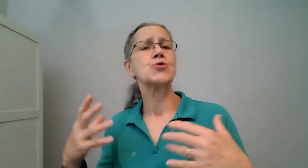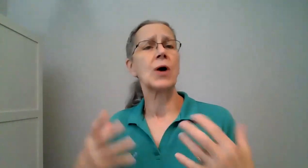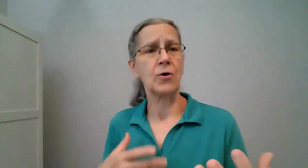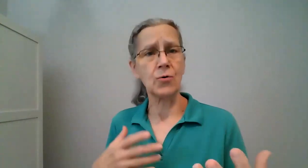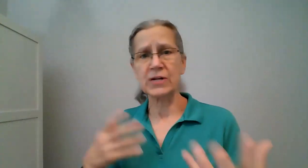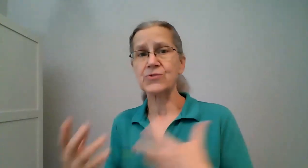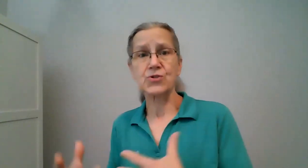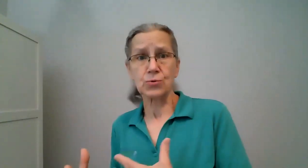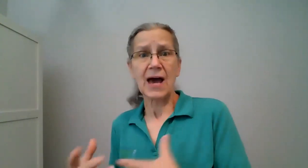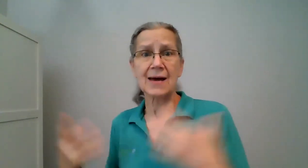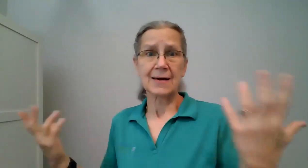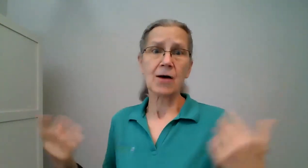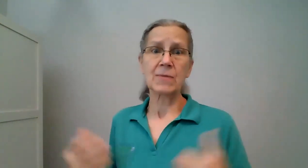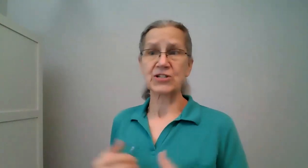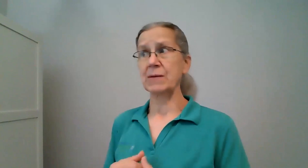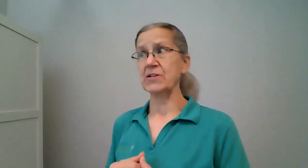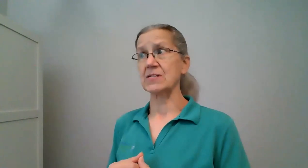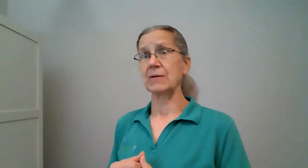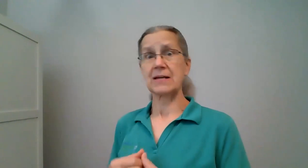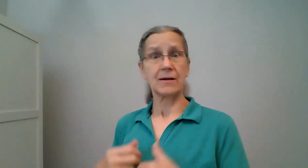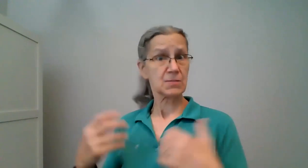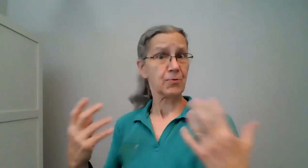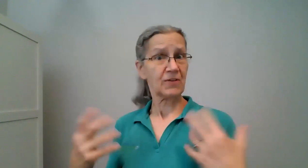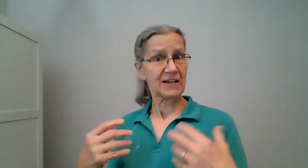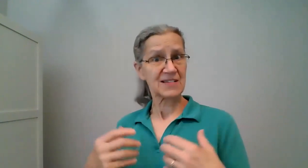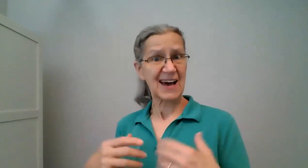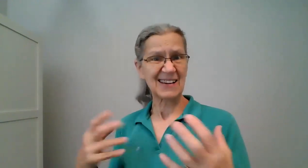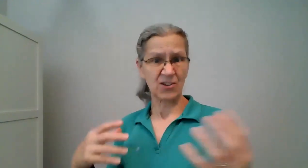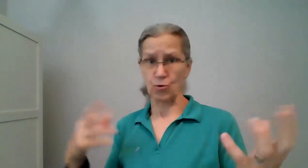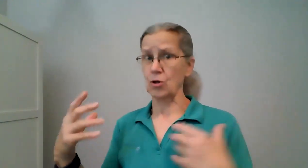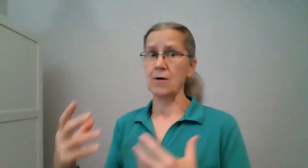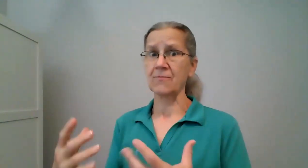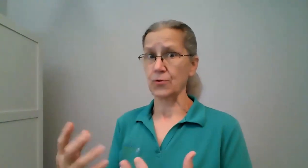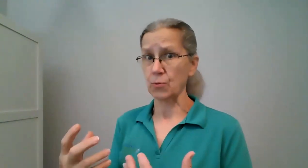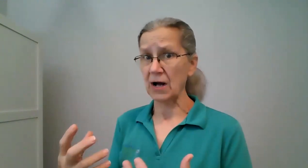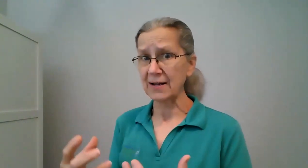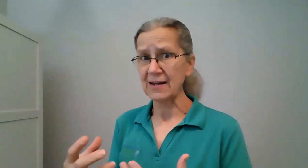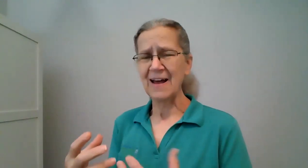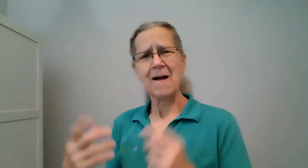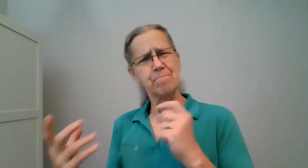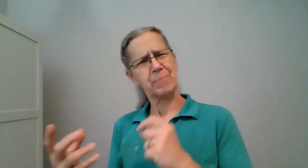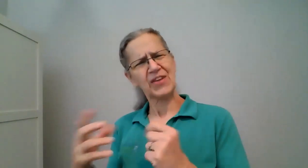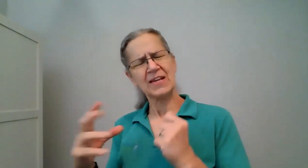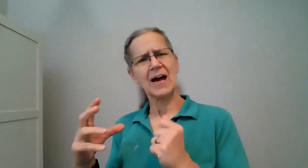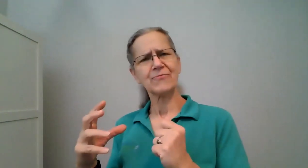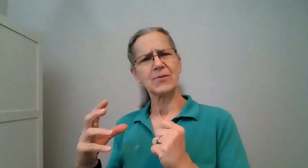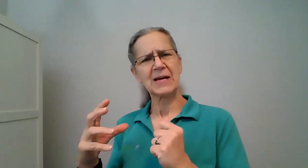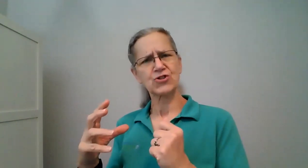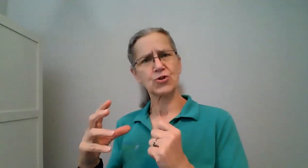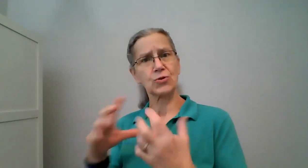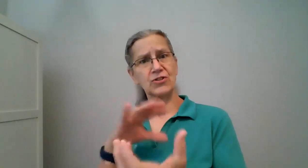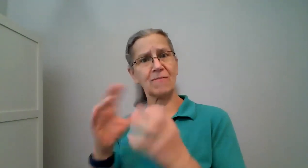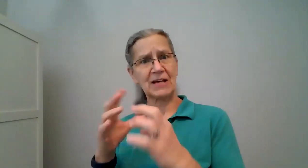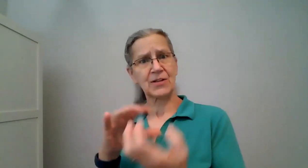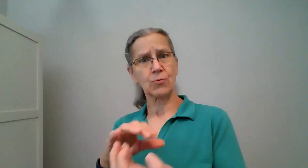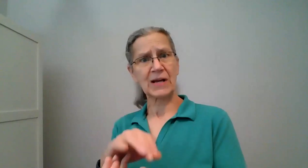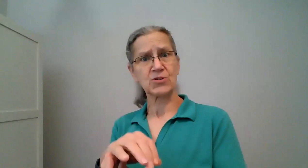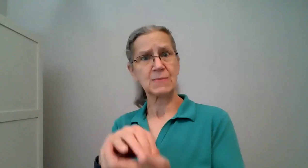you own and do that and how much maybe somebody else provides that and you're along for the ride but then you have to make sure that you've made the arrangements